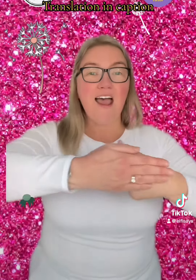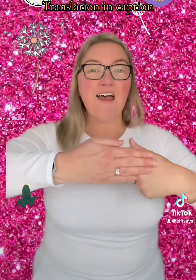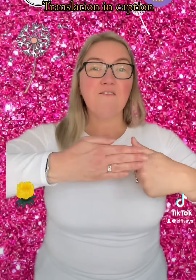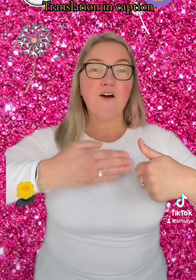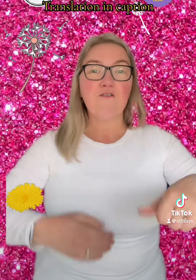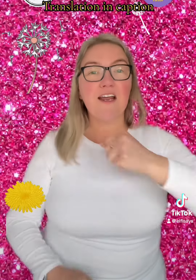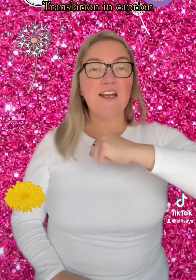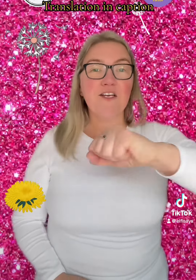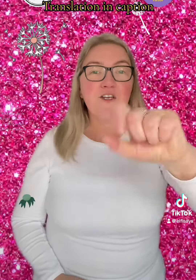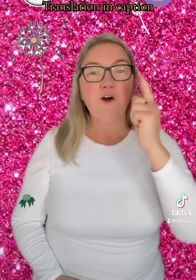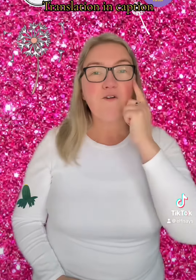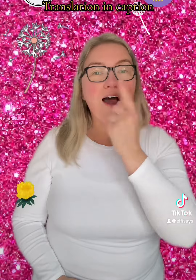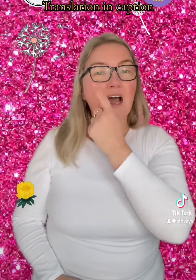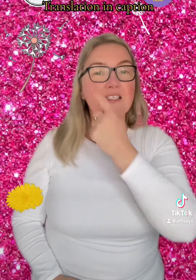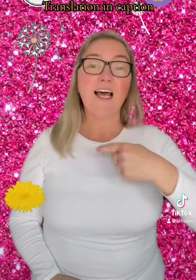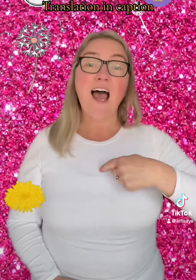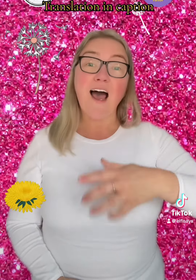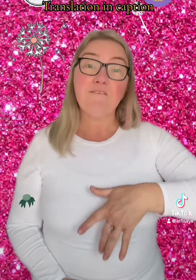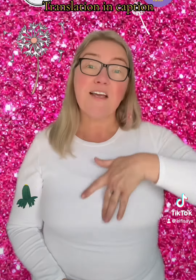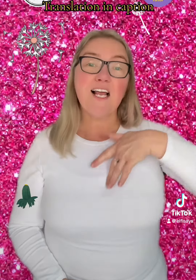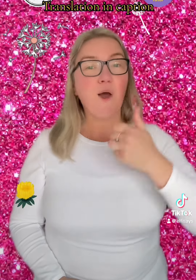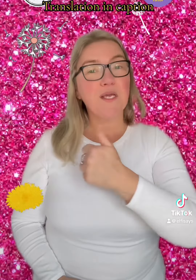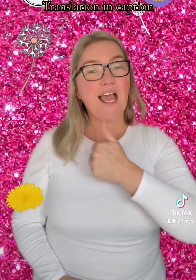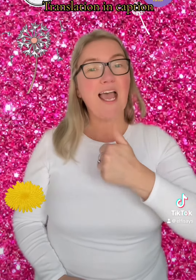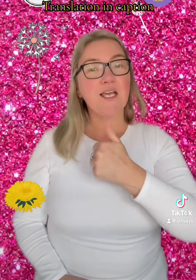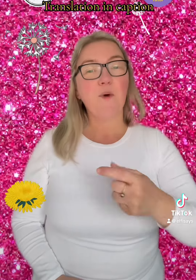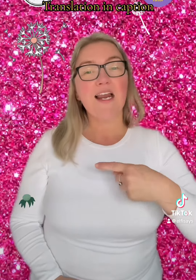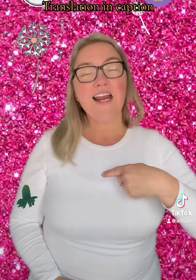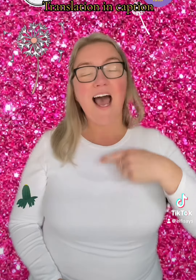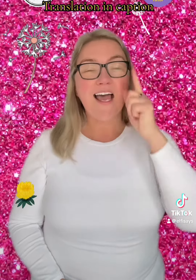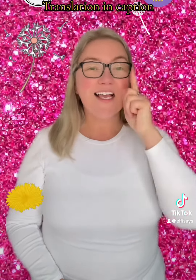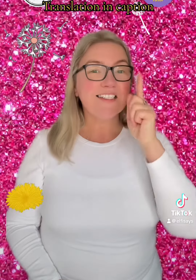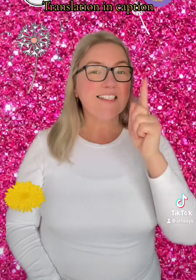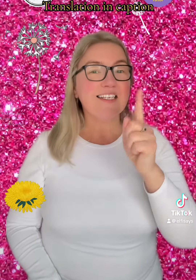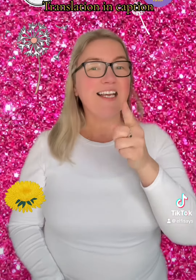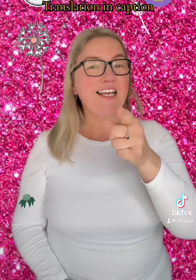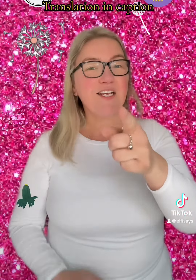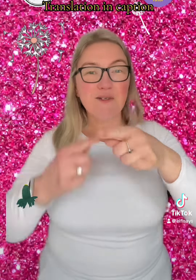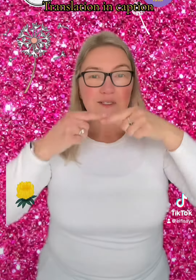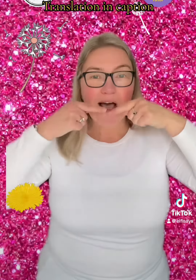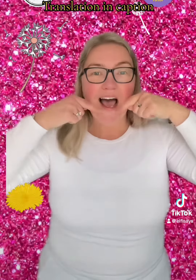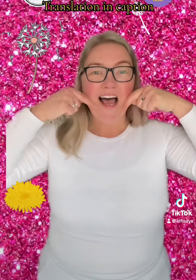in your eyes I feel okay when I see you smile